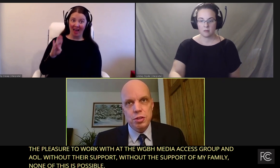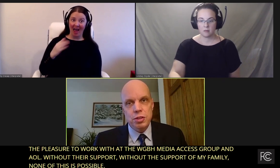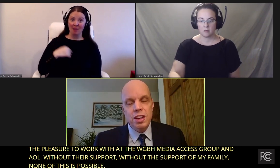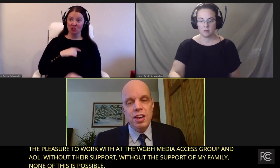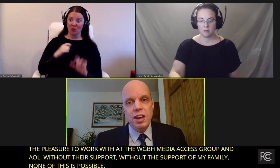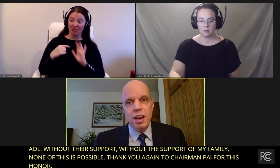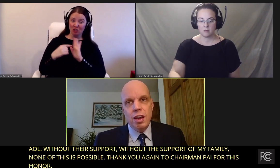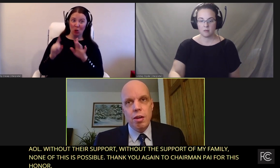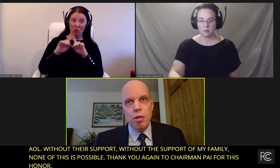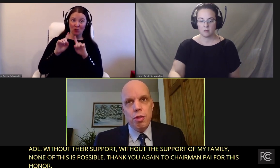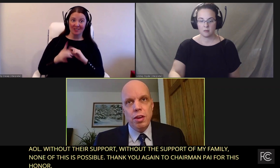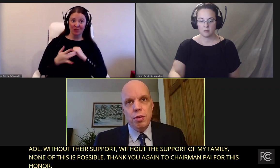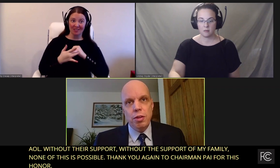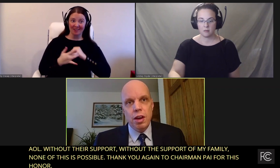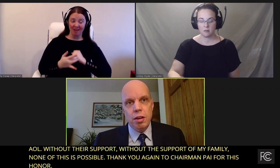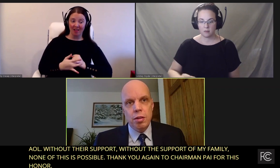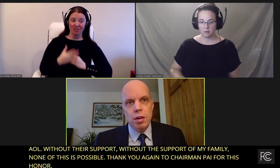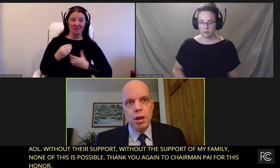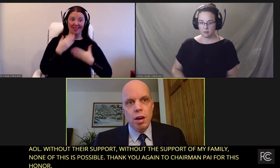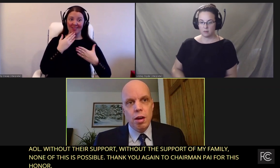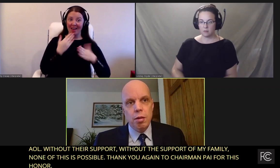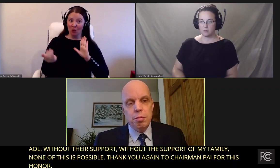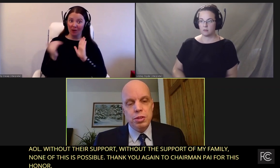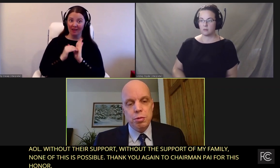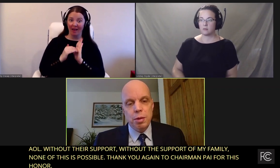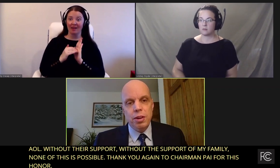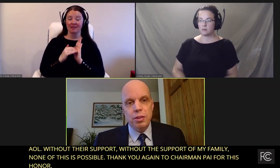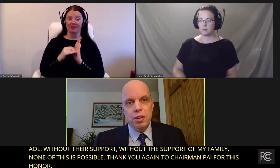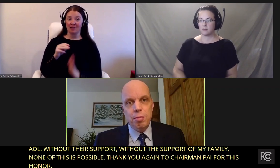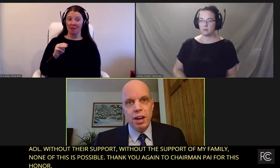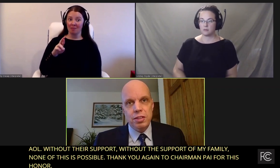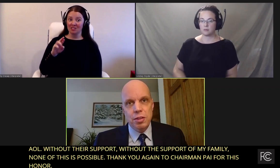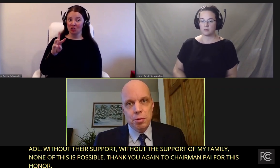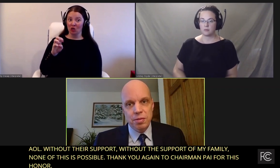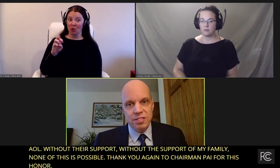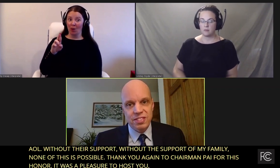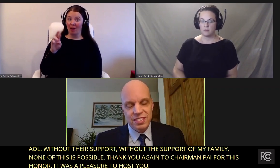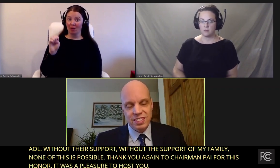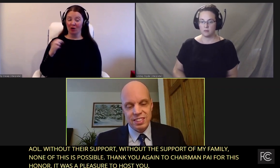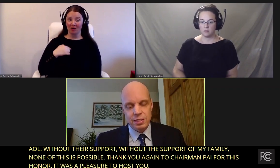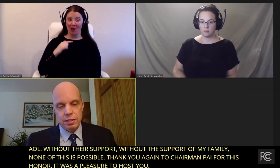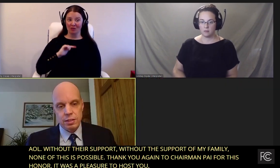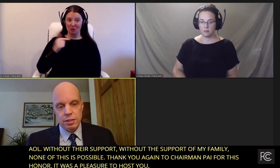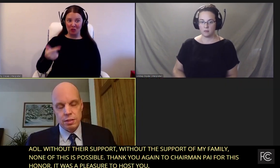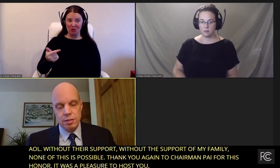technologies and thank you again Mr. Weber I'll turn it back to you.